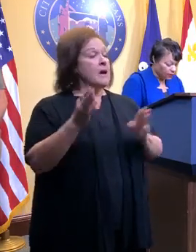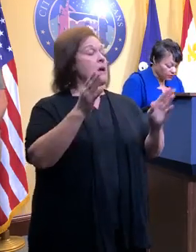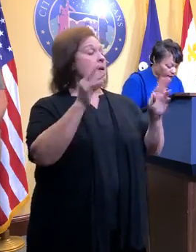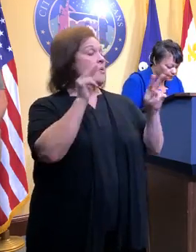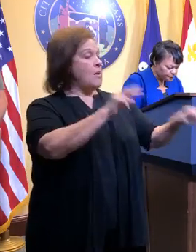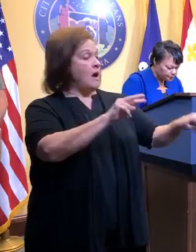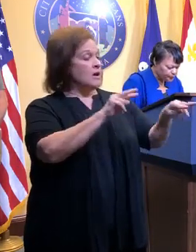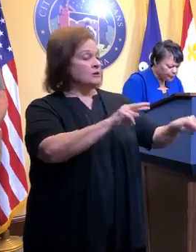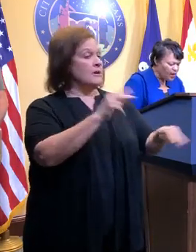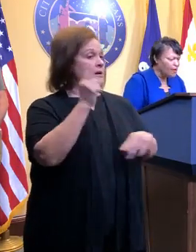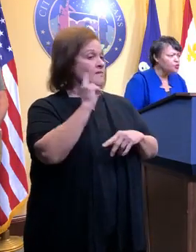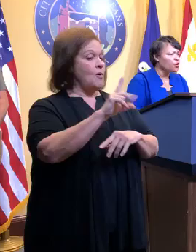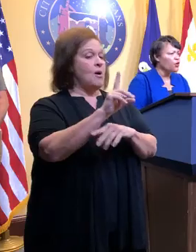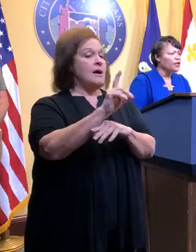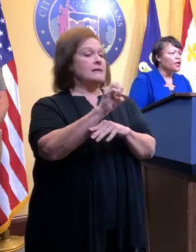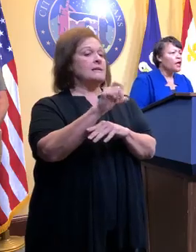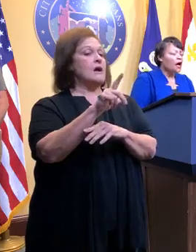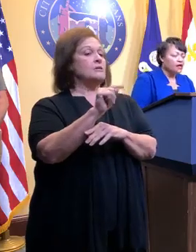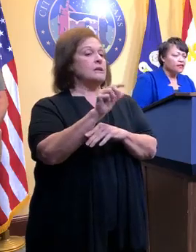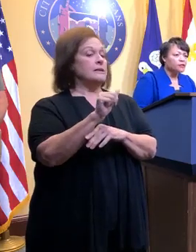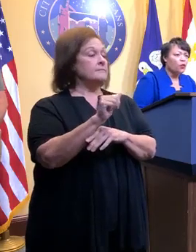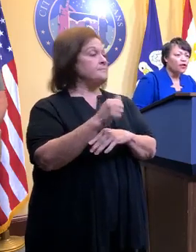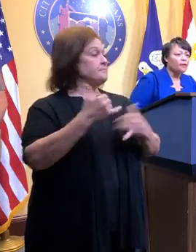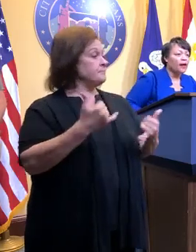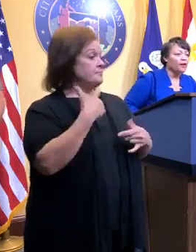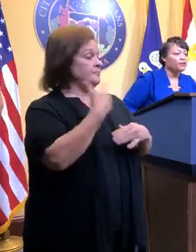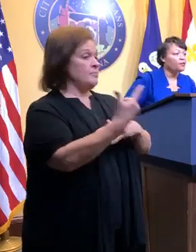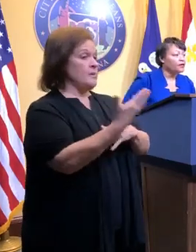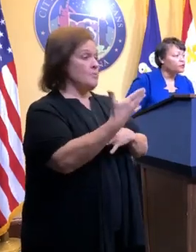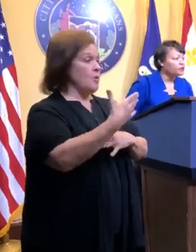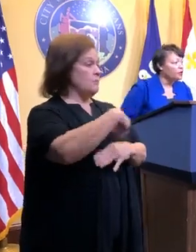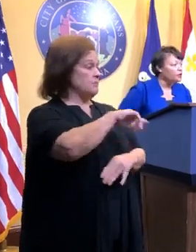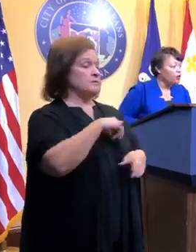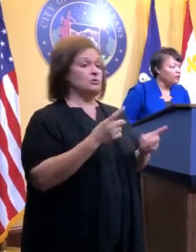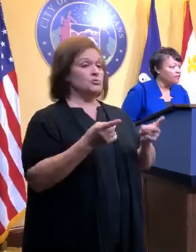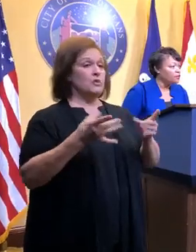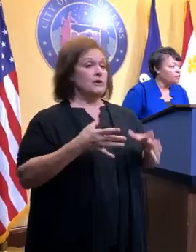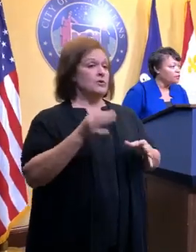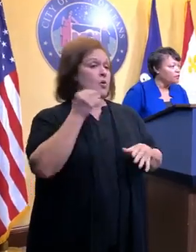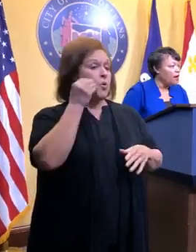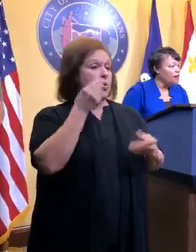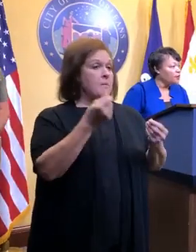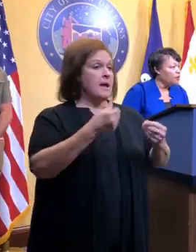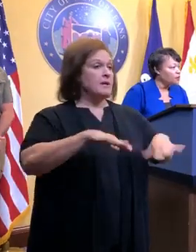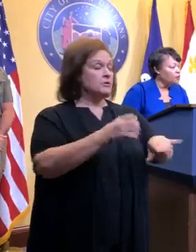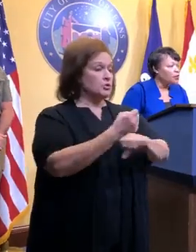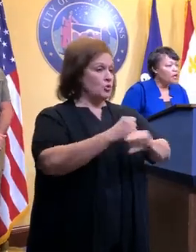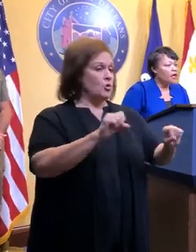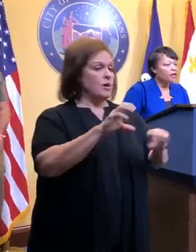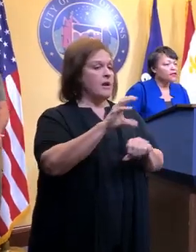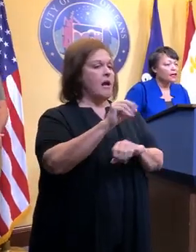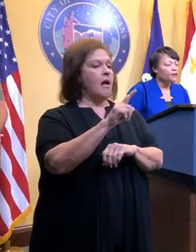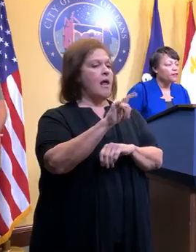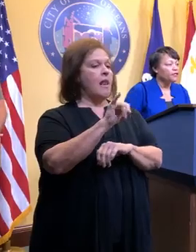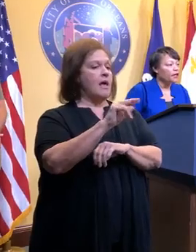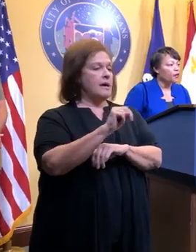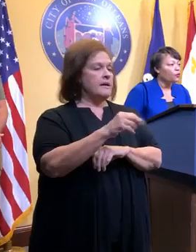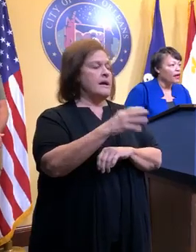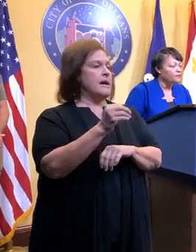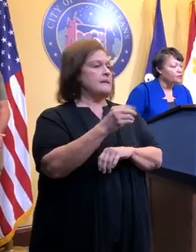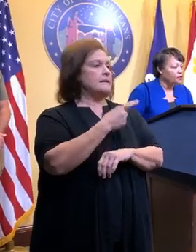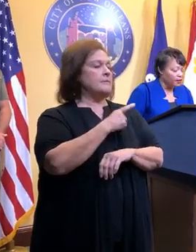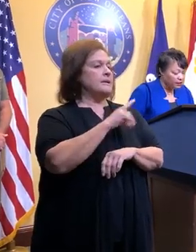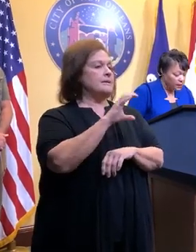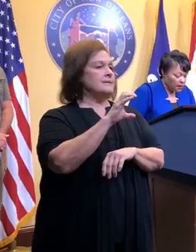Delta. I'm joined this morning by my director of Homeland Security Colin Arnold, Deputy